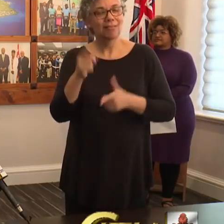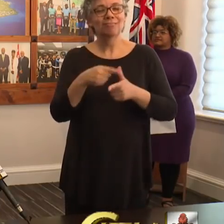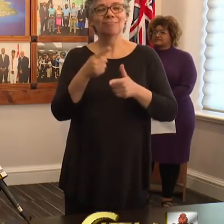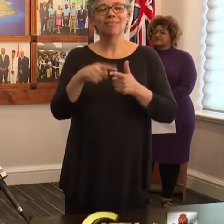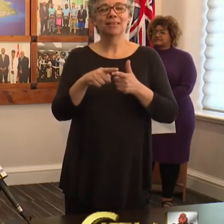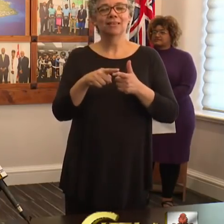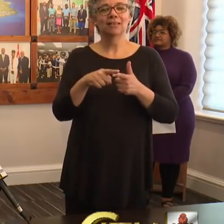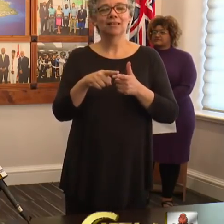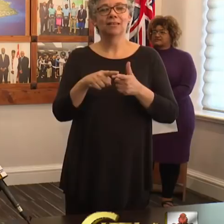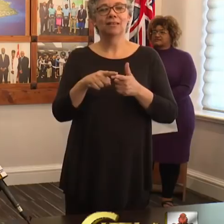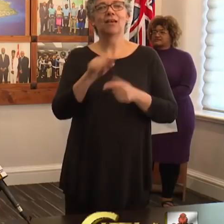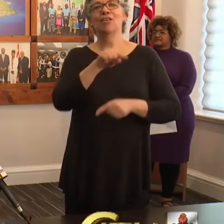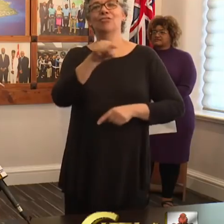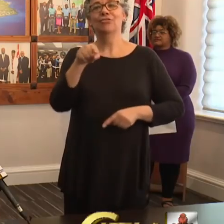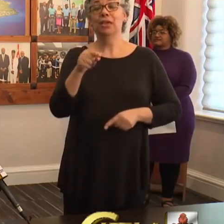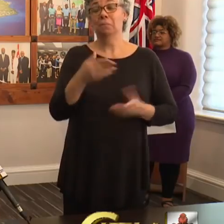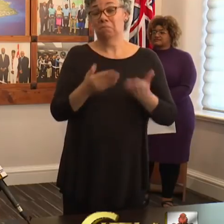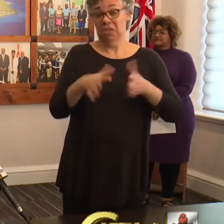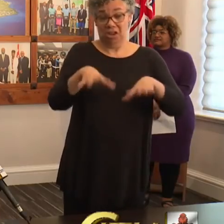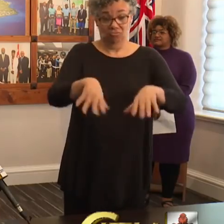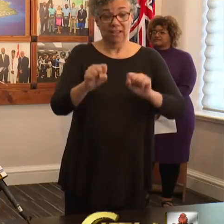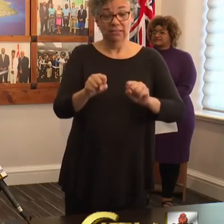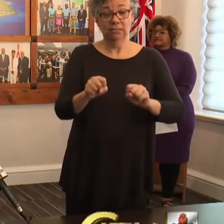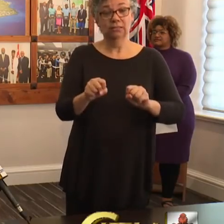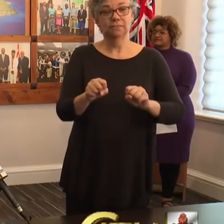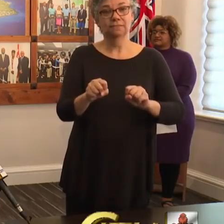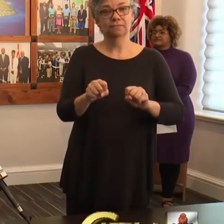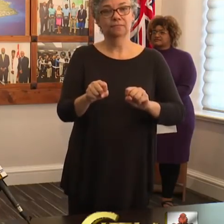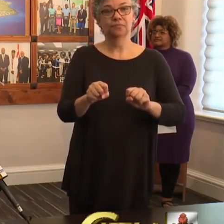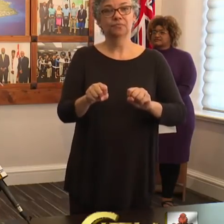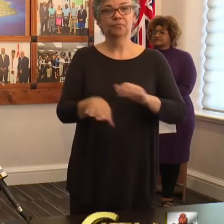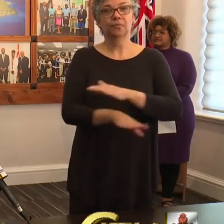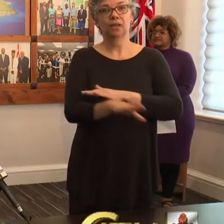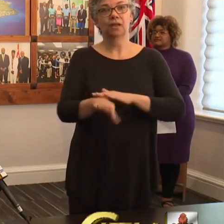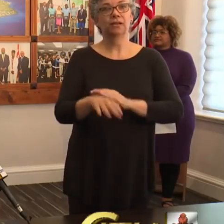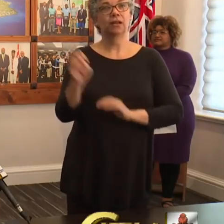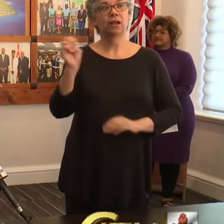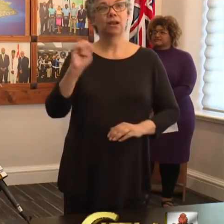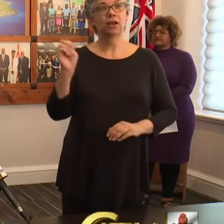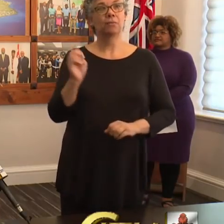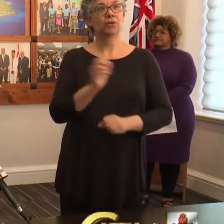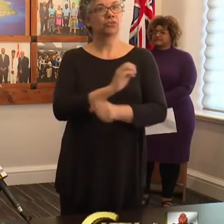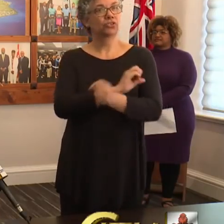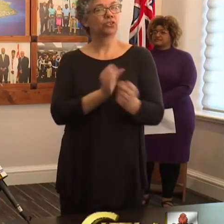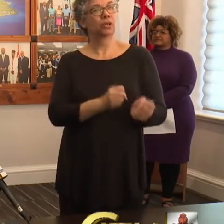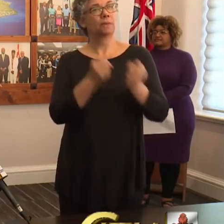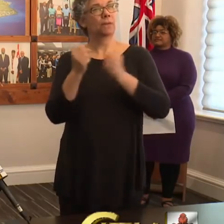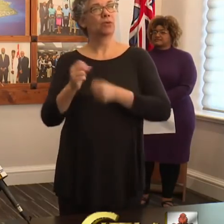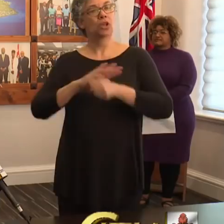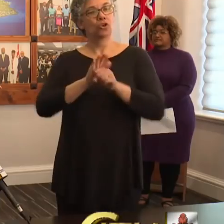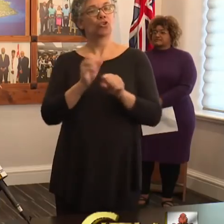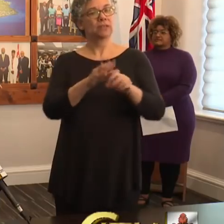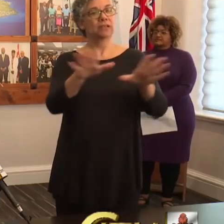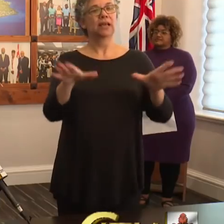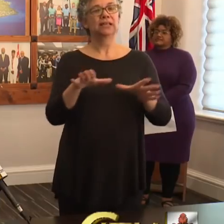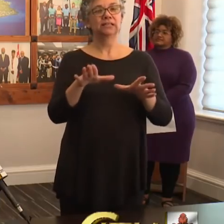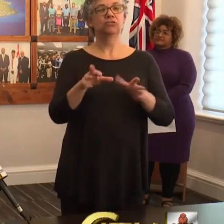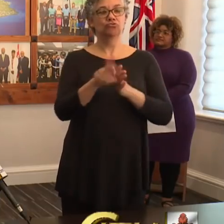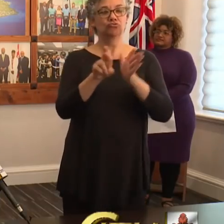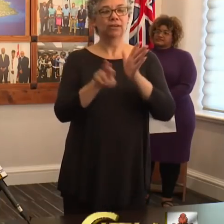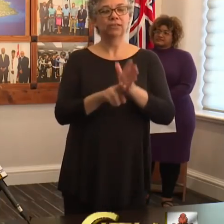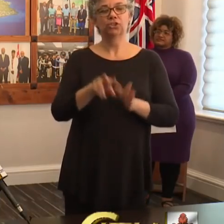subject to arrest and under the Emergency Powers COVID-19 Regulation 2020